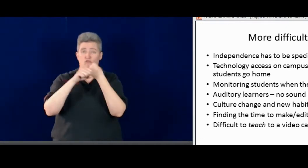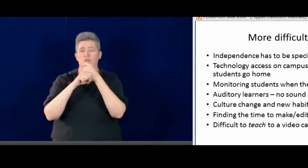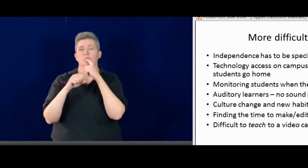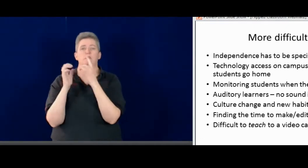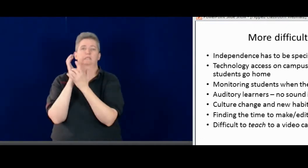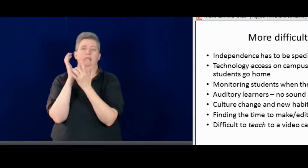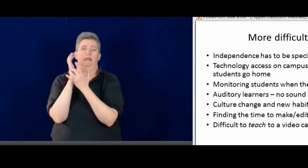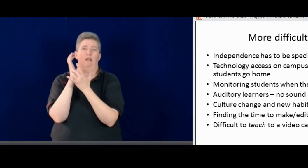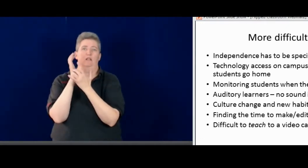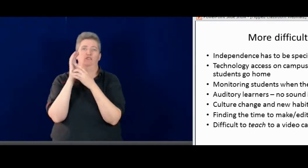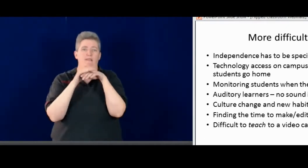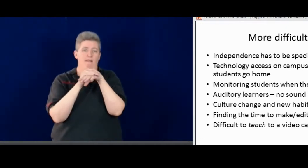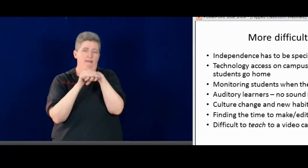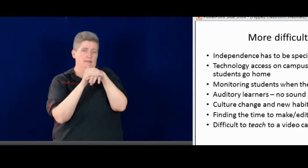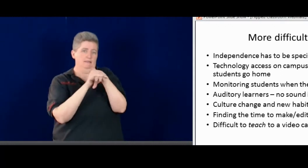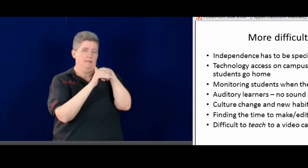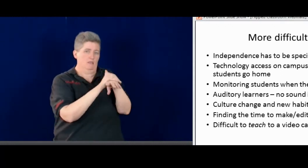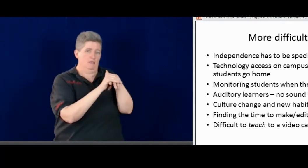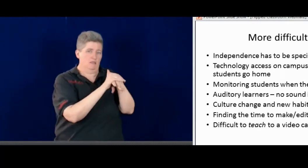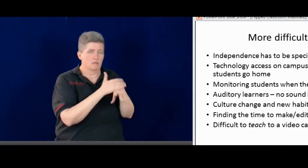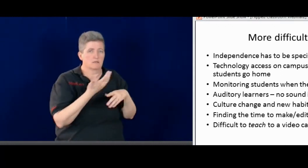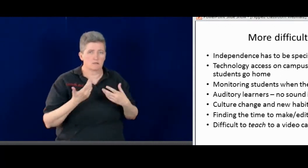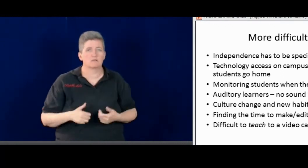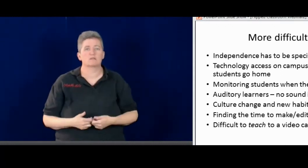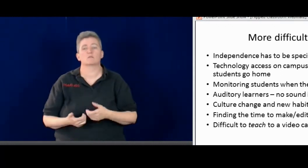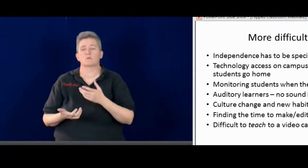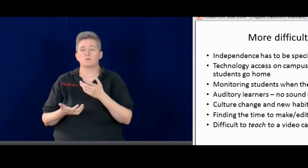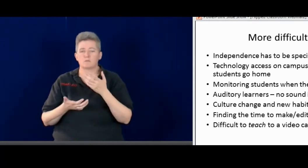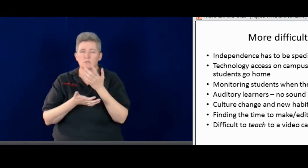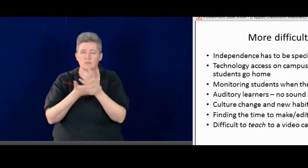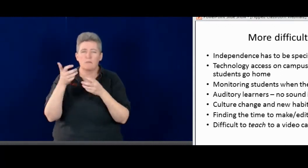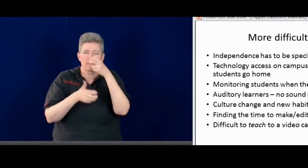A big issue this year is technology and the access.